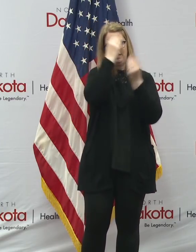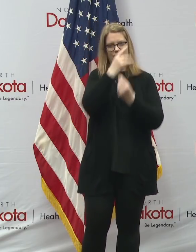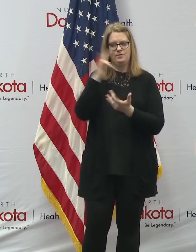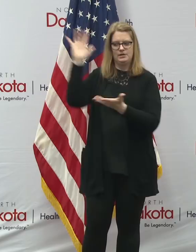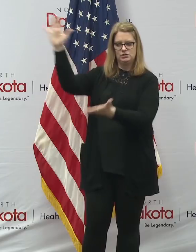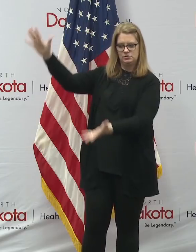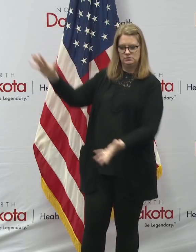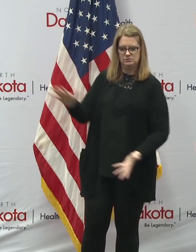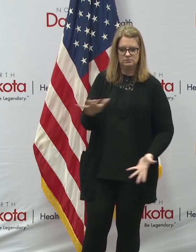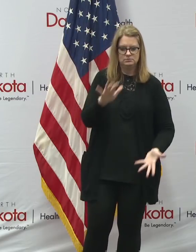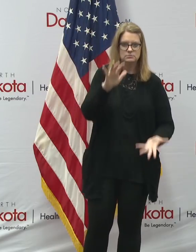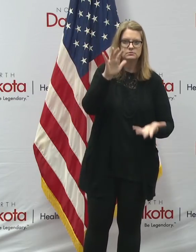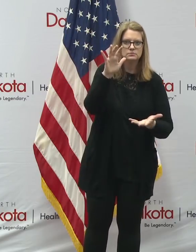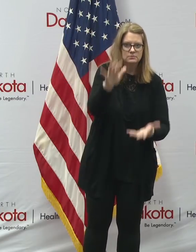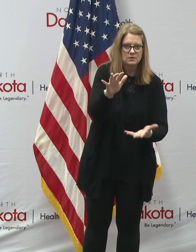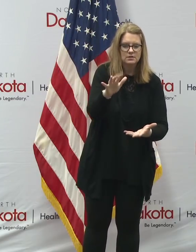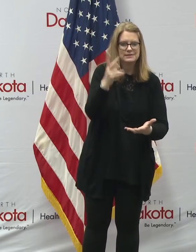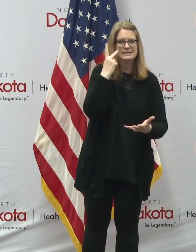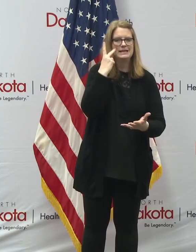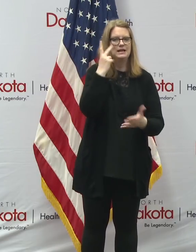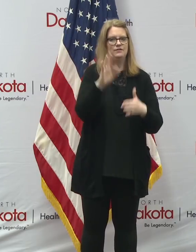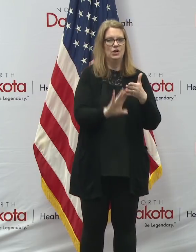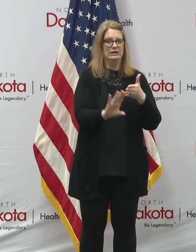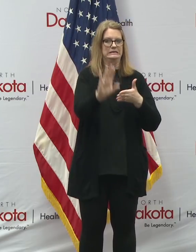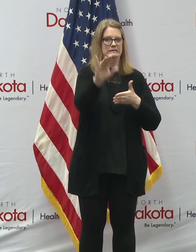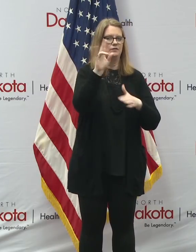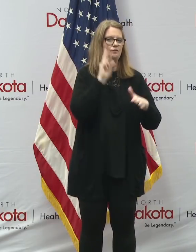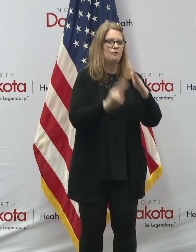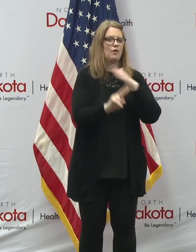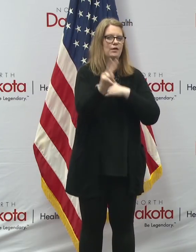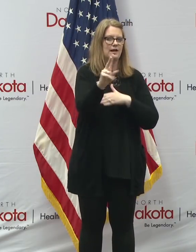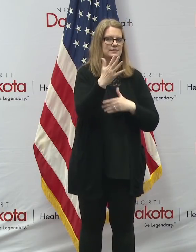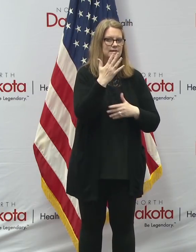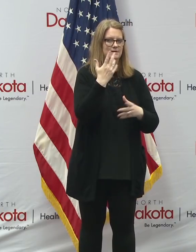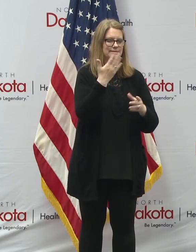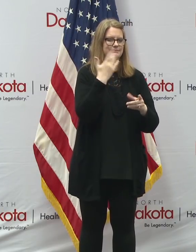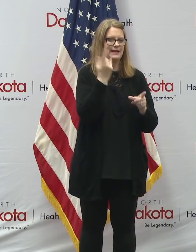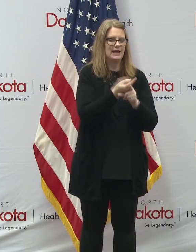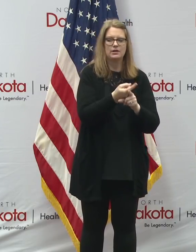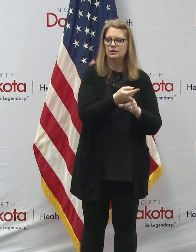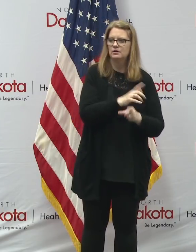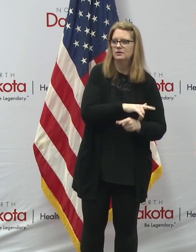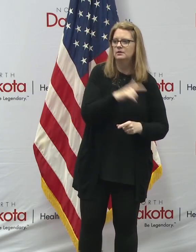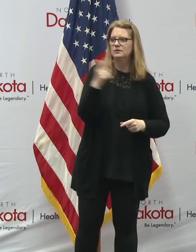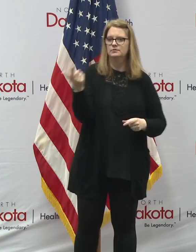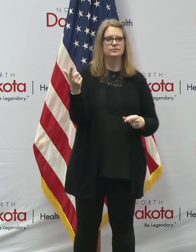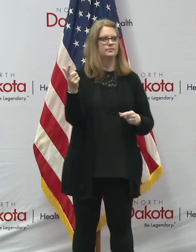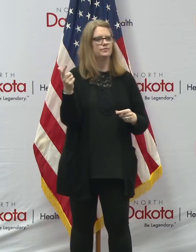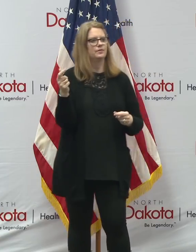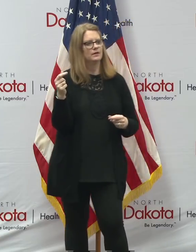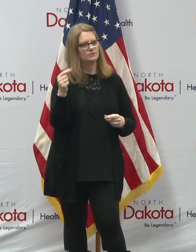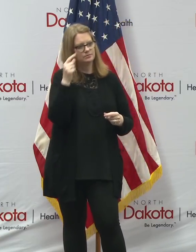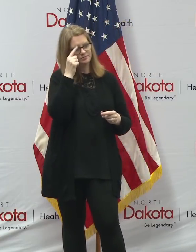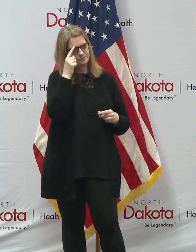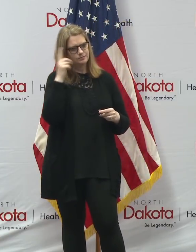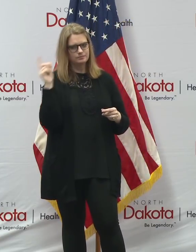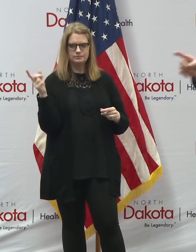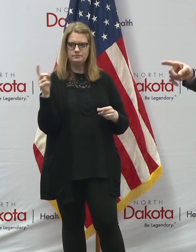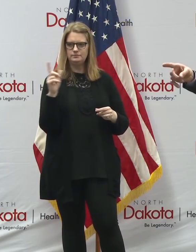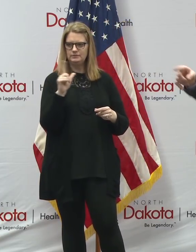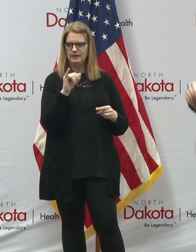disprove whether your forecast and your curves are accurate. But back to, let's see, I think I'm going